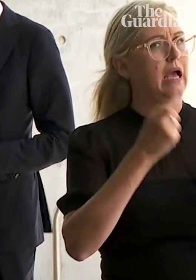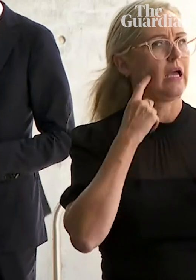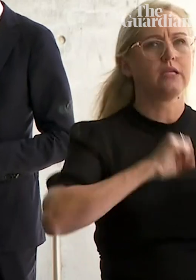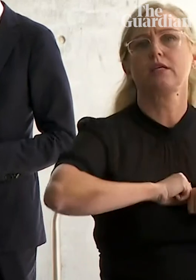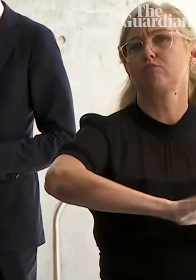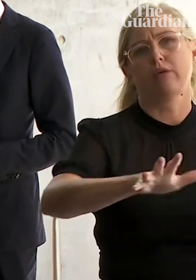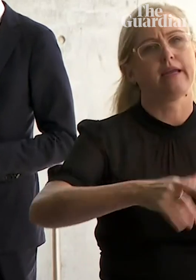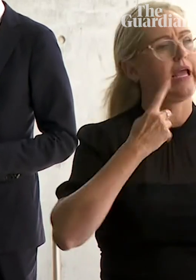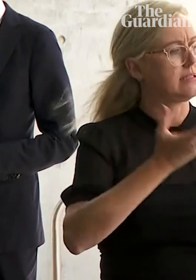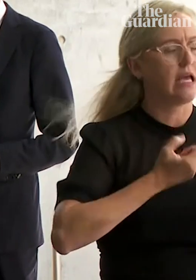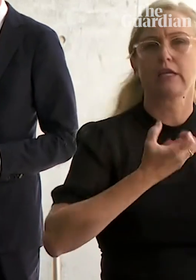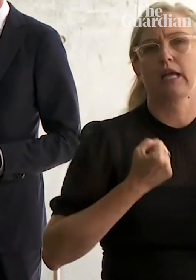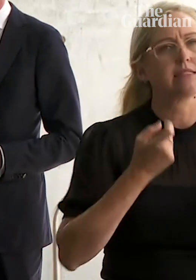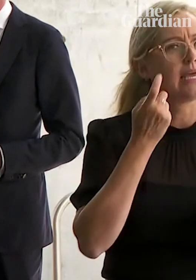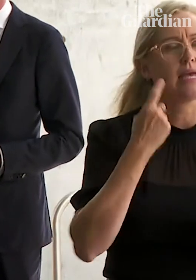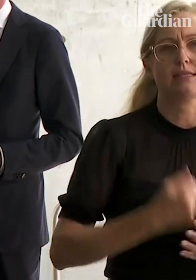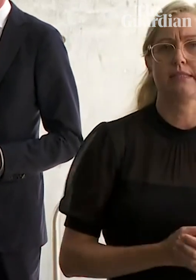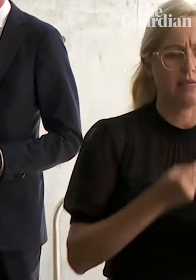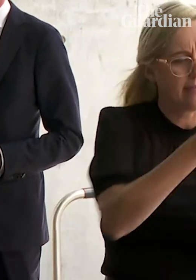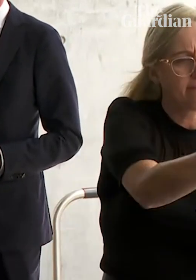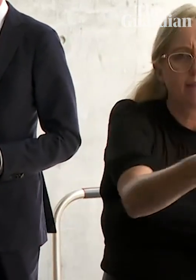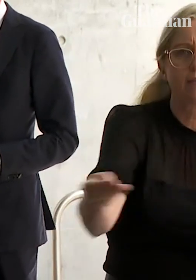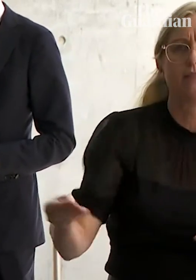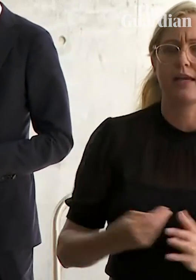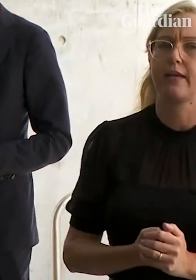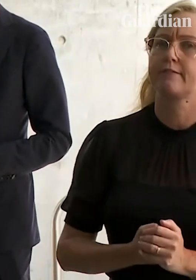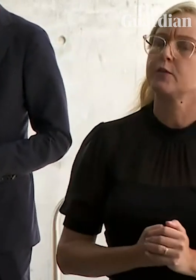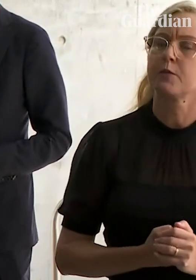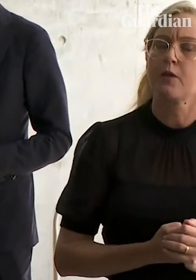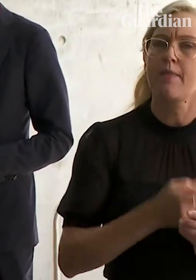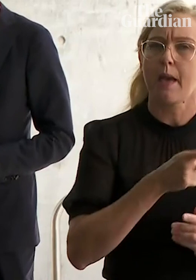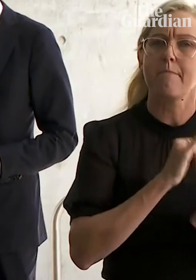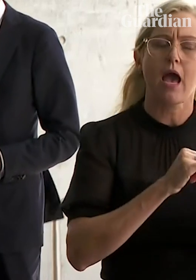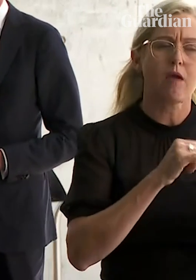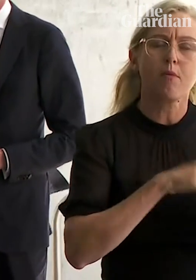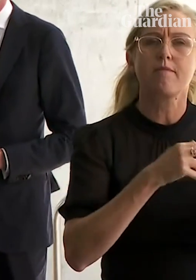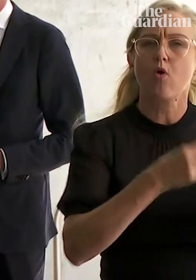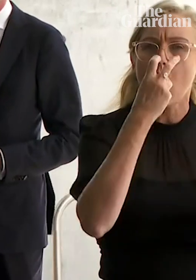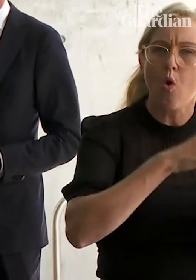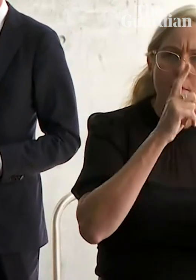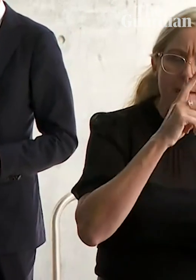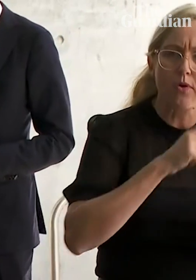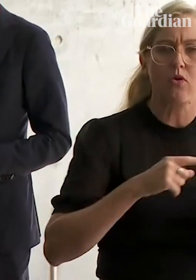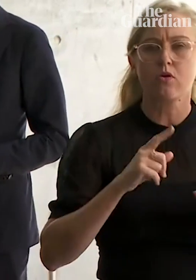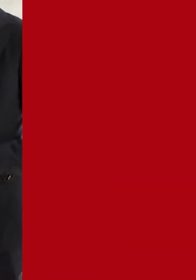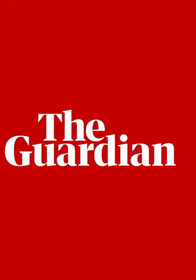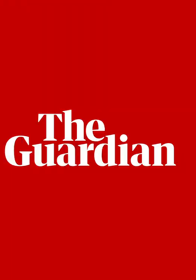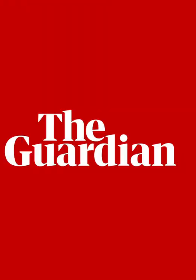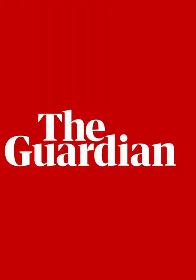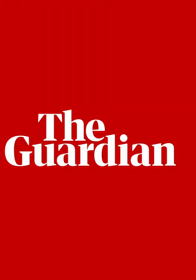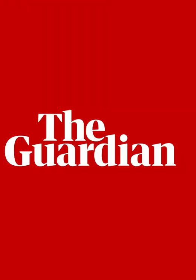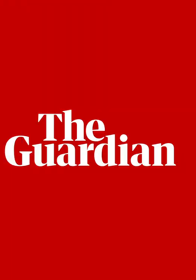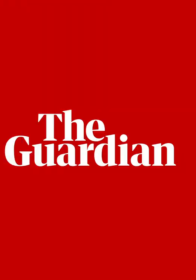settings, vulnerable people and critical workforces, such as our health and aged care workforce.